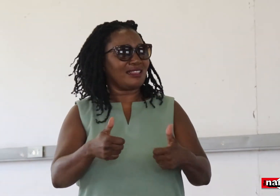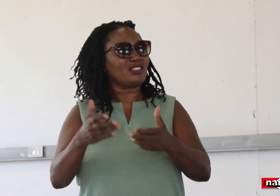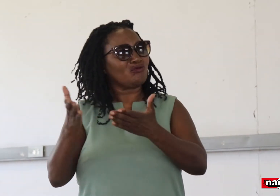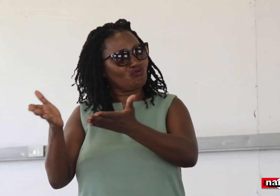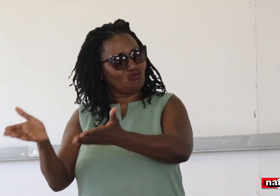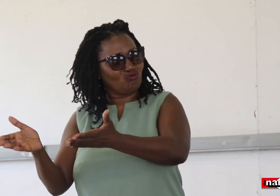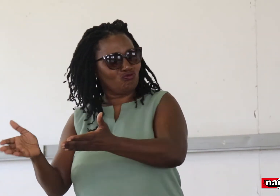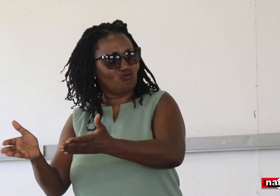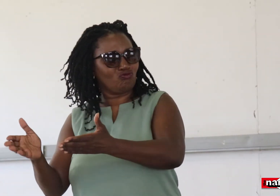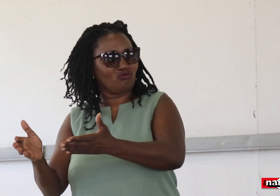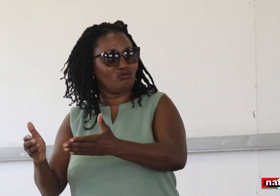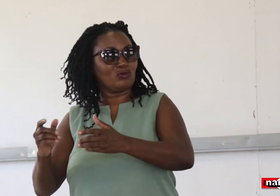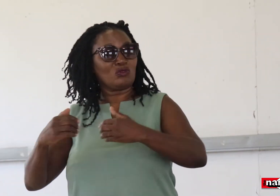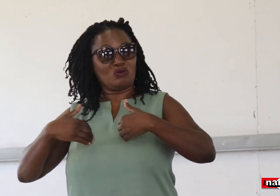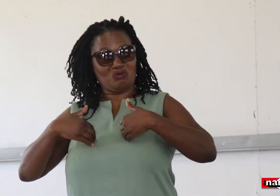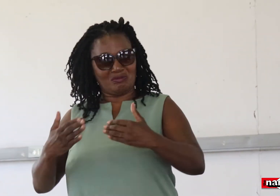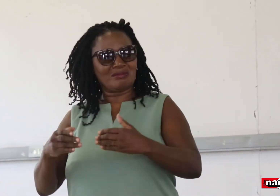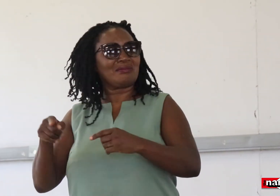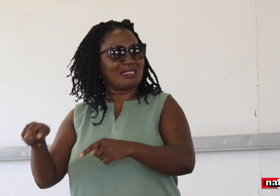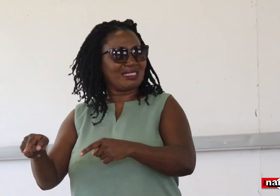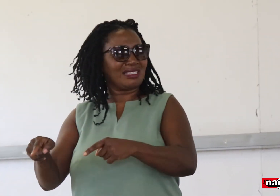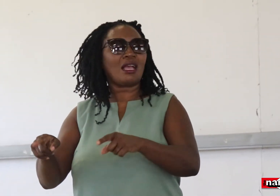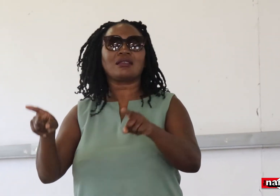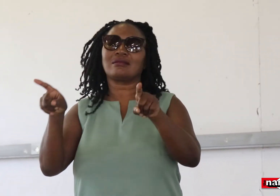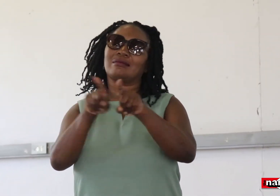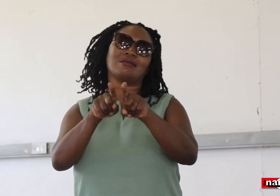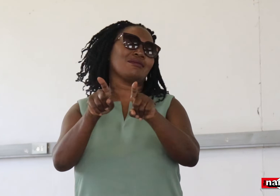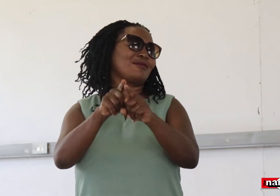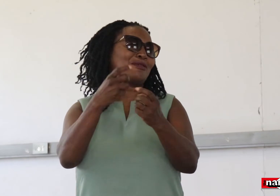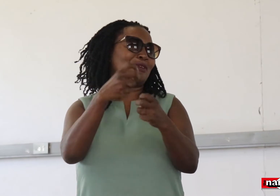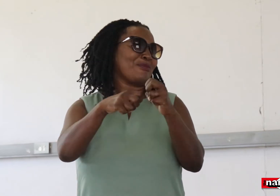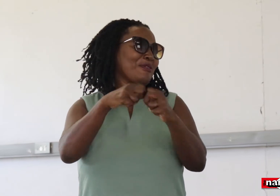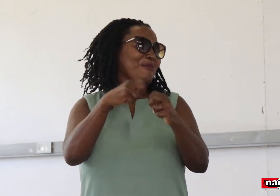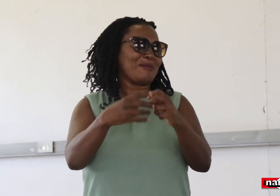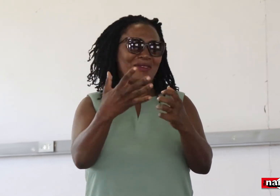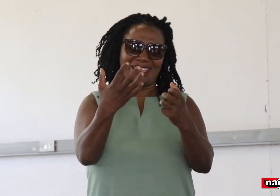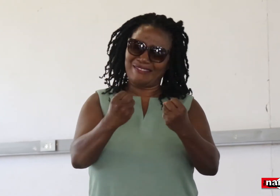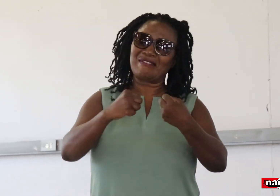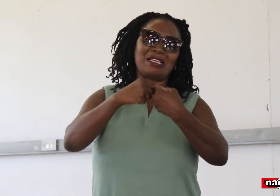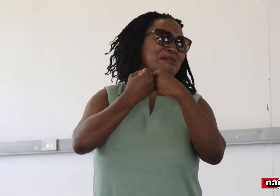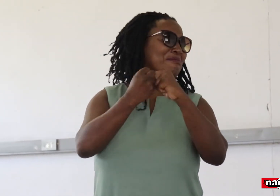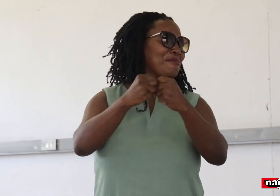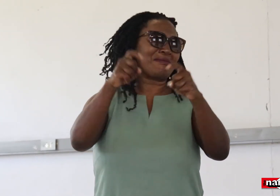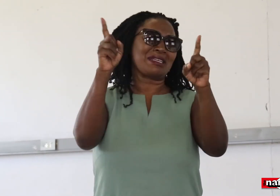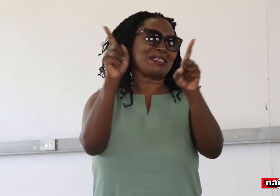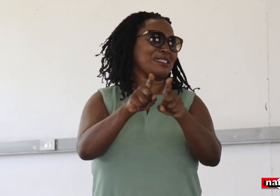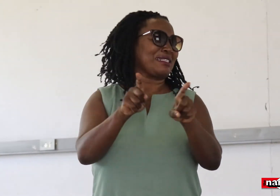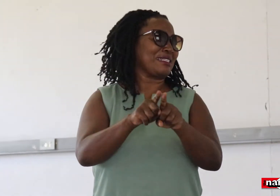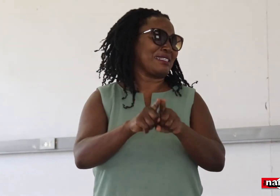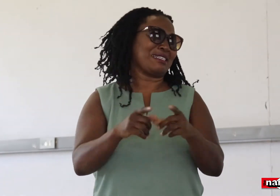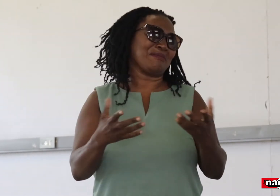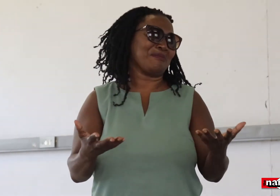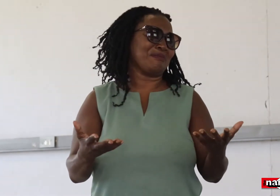Before, we were at the Minister of Health and we had a lot of problems and challenges.